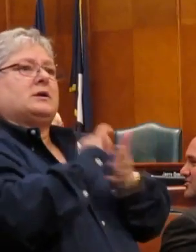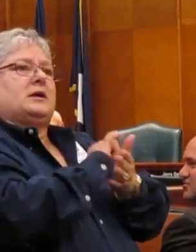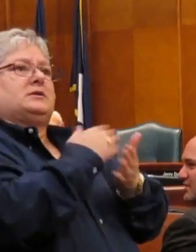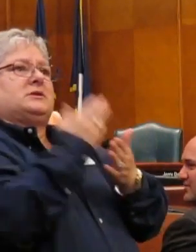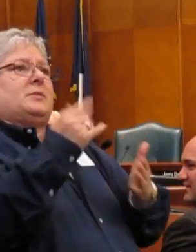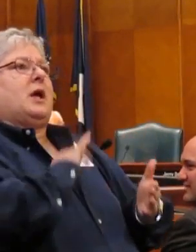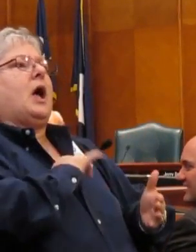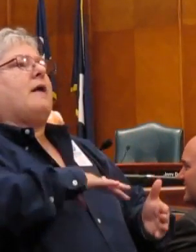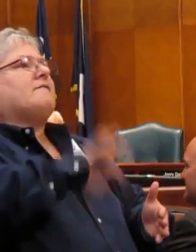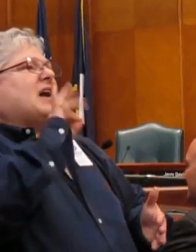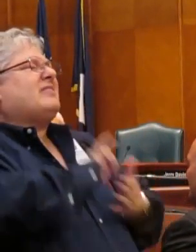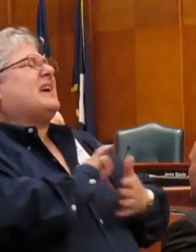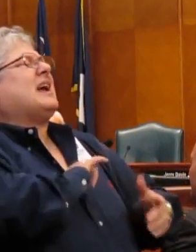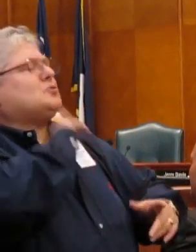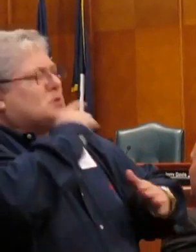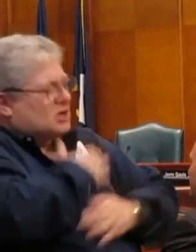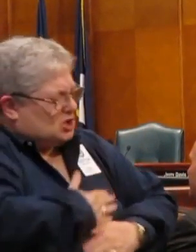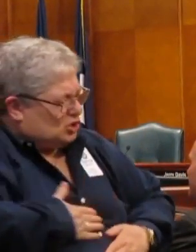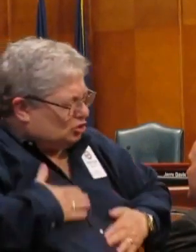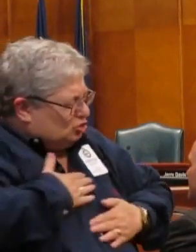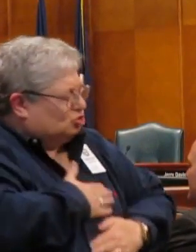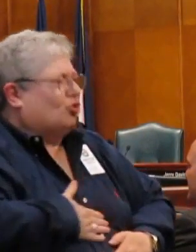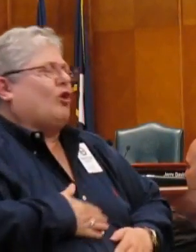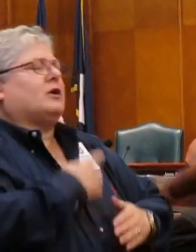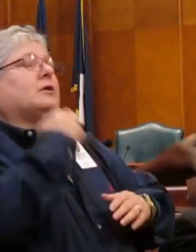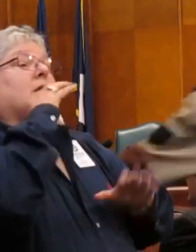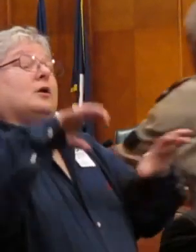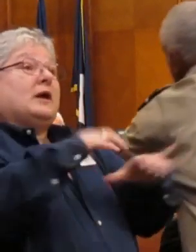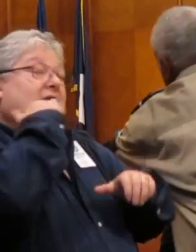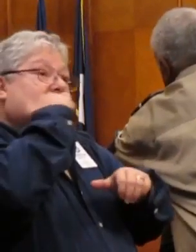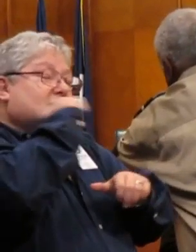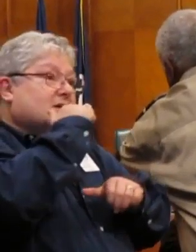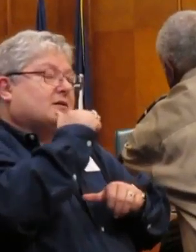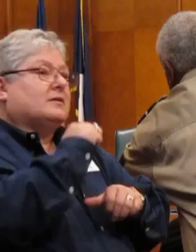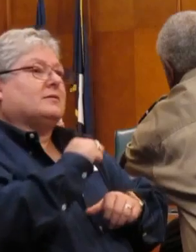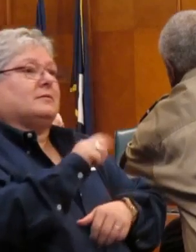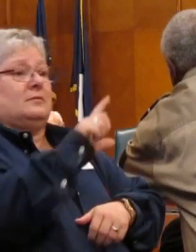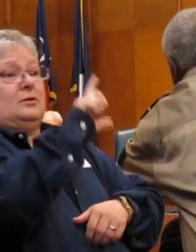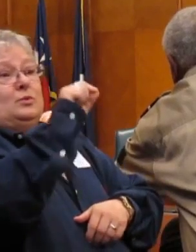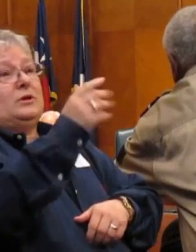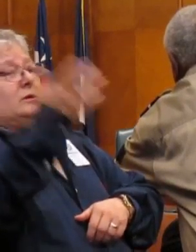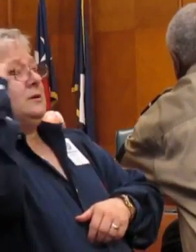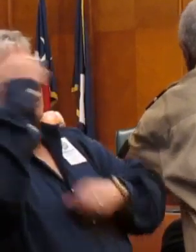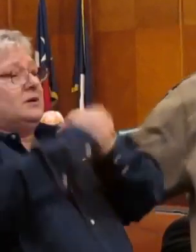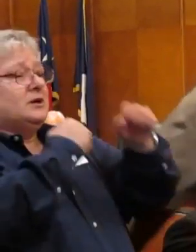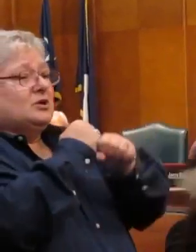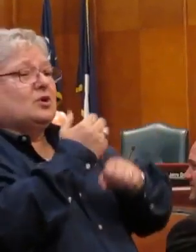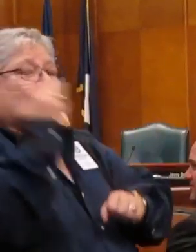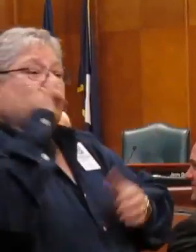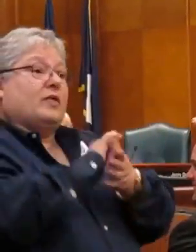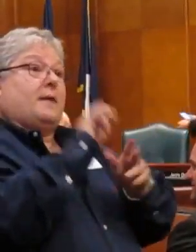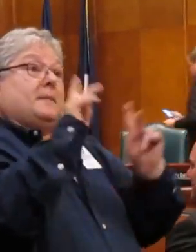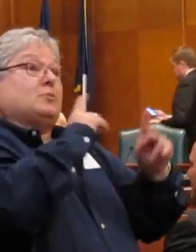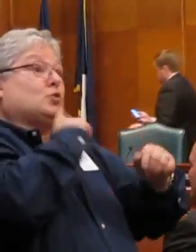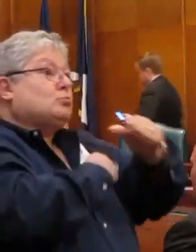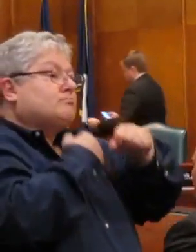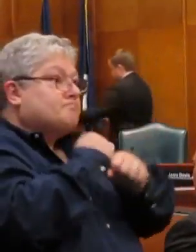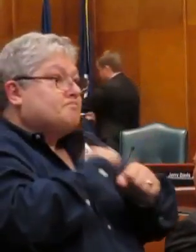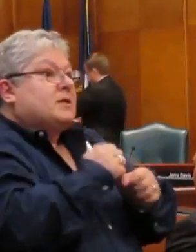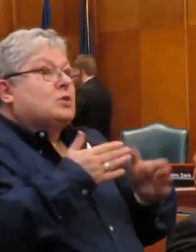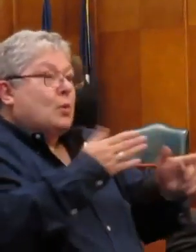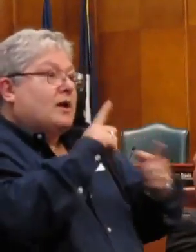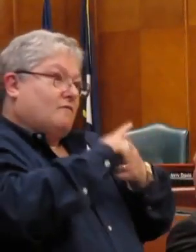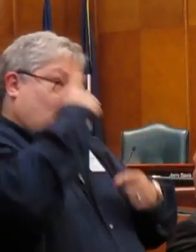something I enjoy doing every day. It's ingrained in who I am. Twenty years ago, there were people that paved the way for me to find